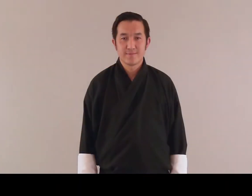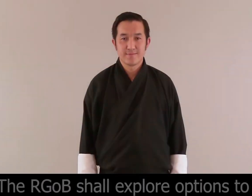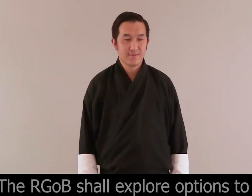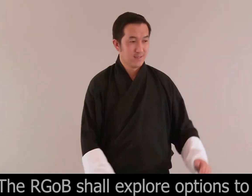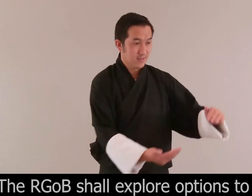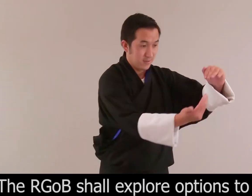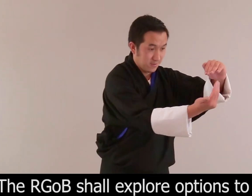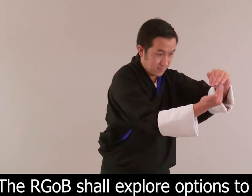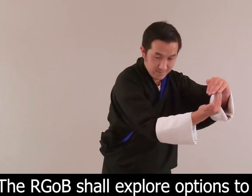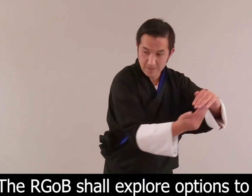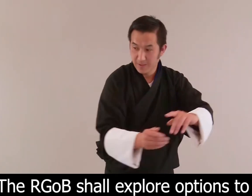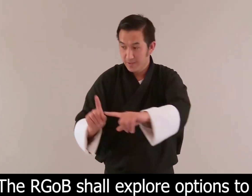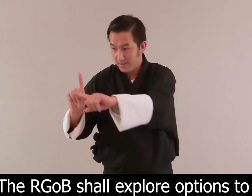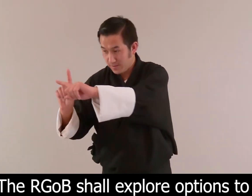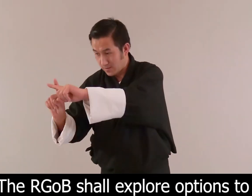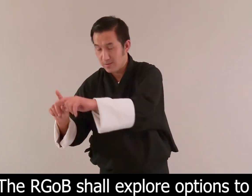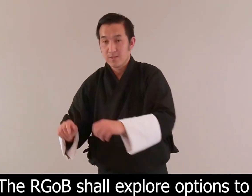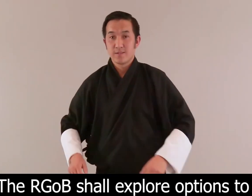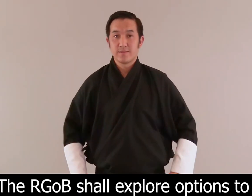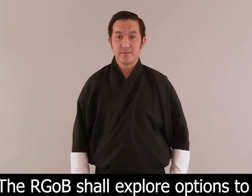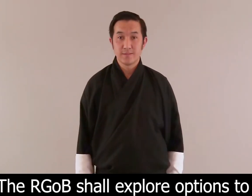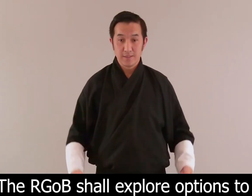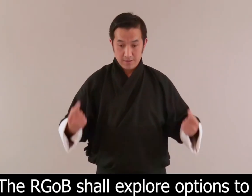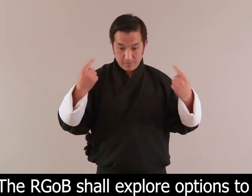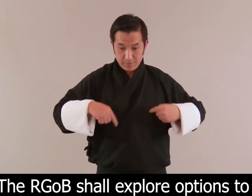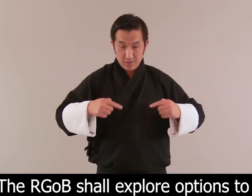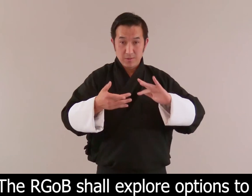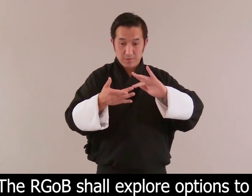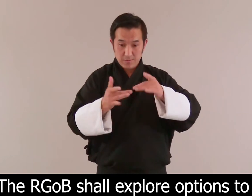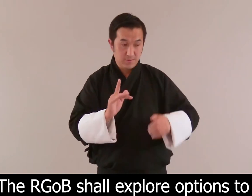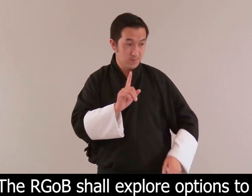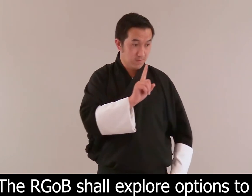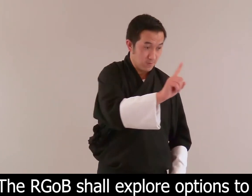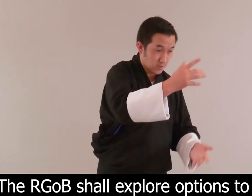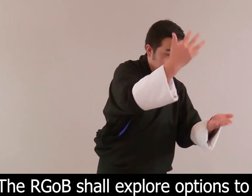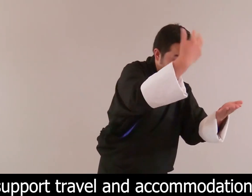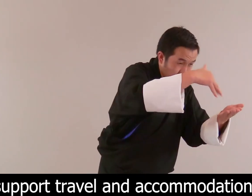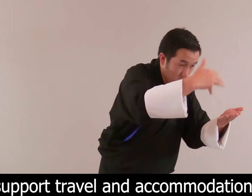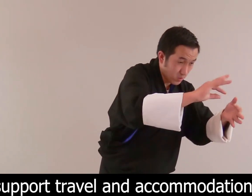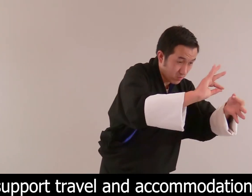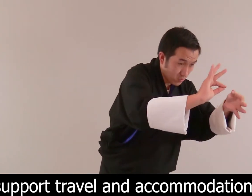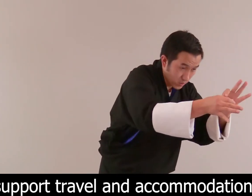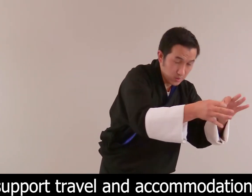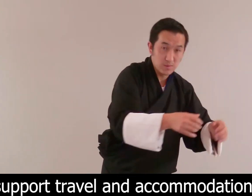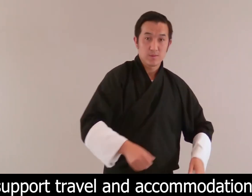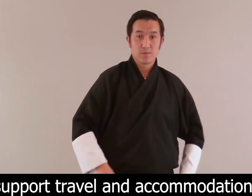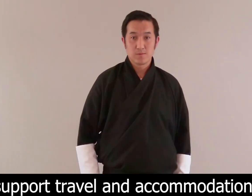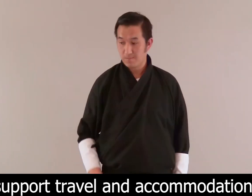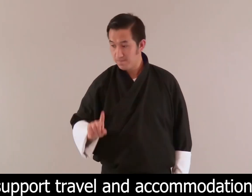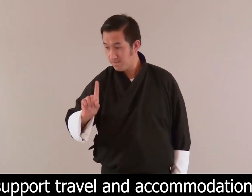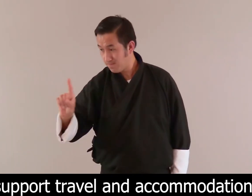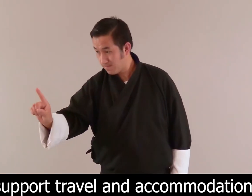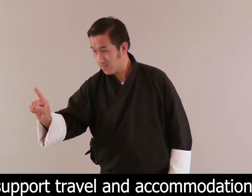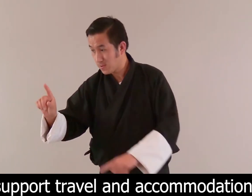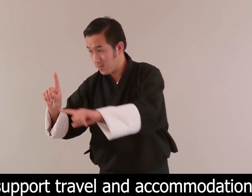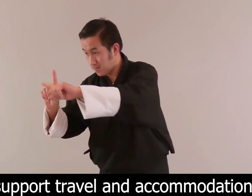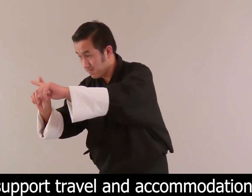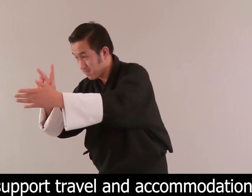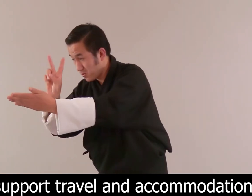The Royal Government of Bhutan shall explore options to support travel and accommodation for